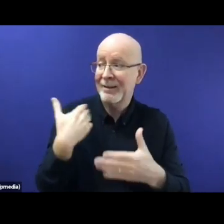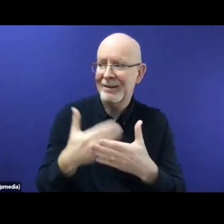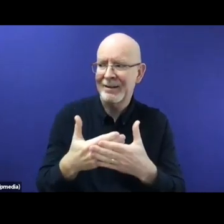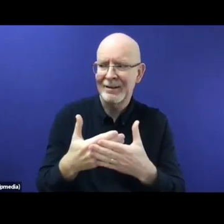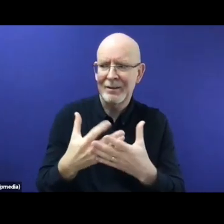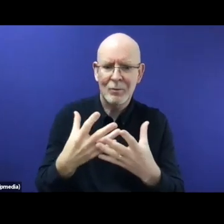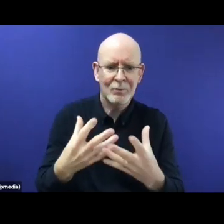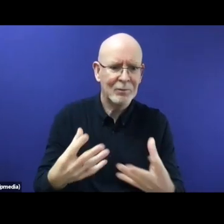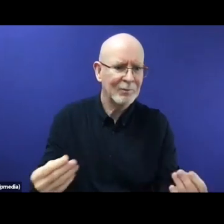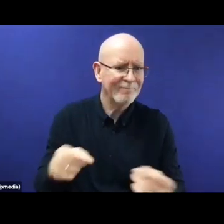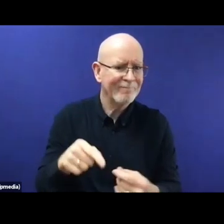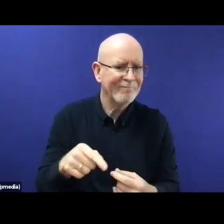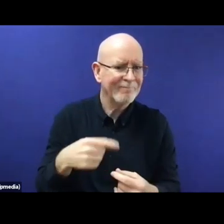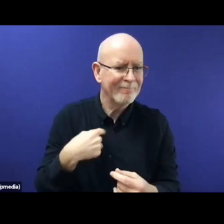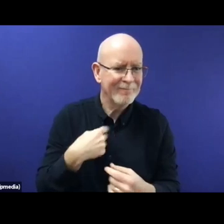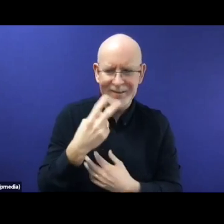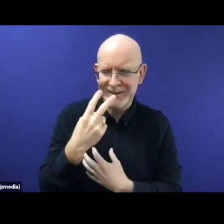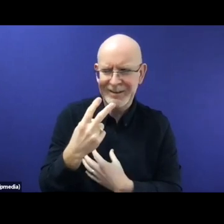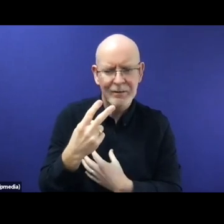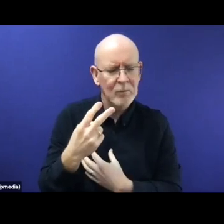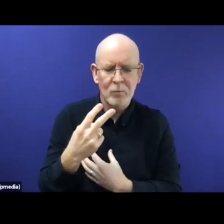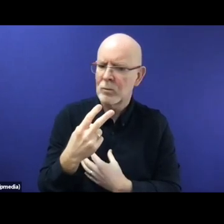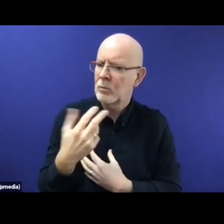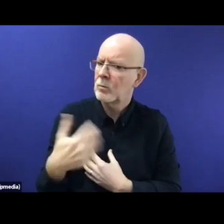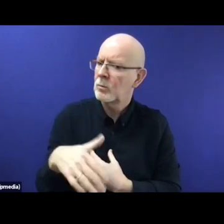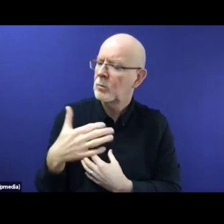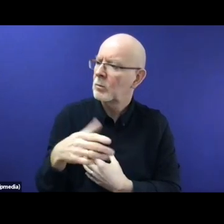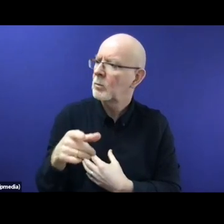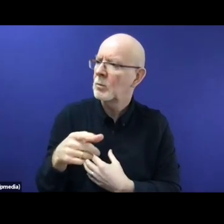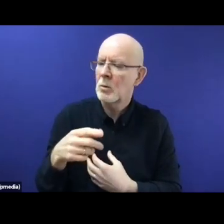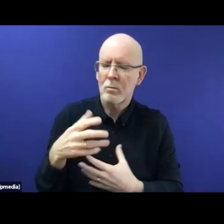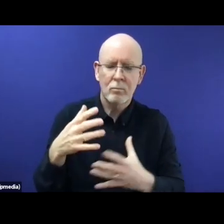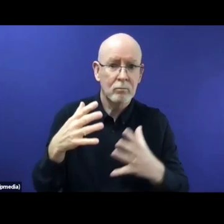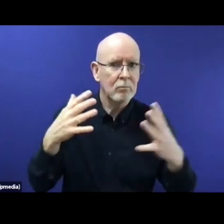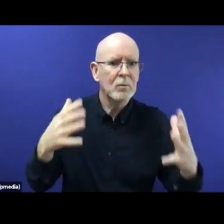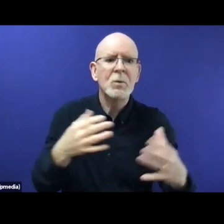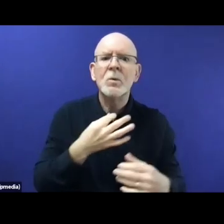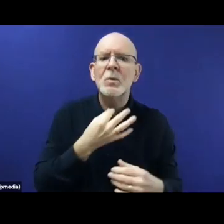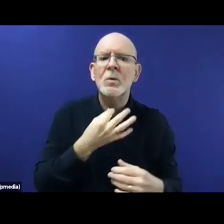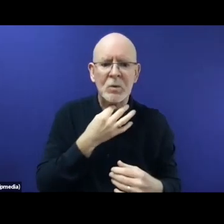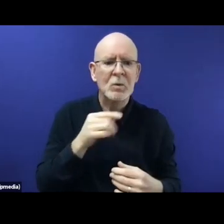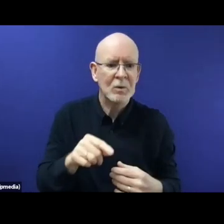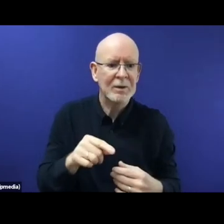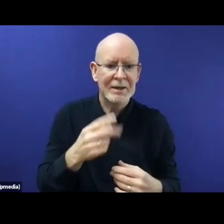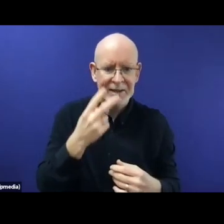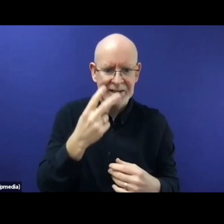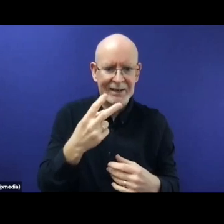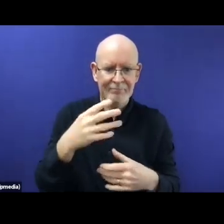may not become effectively enhanced, while at the same time